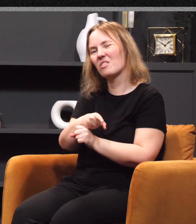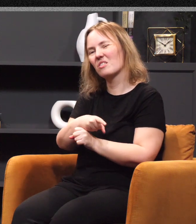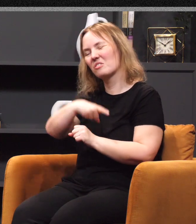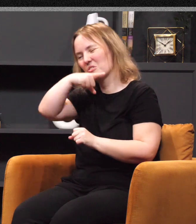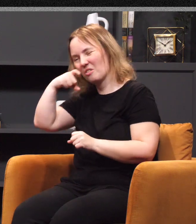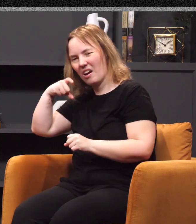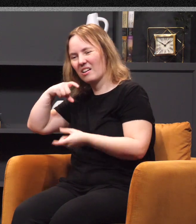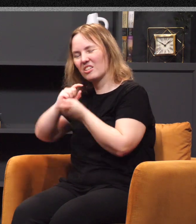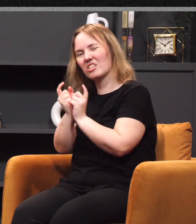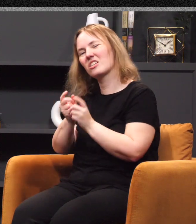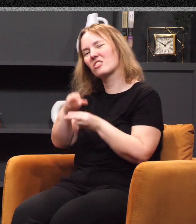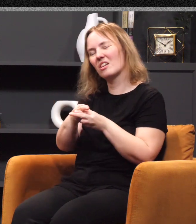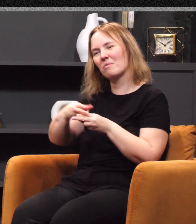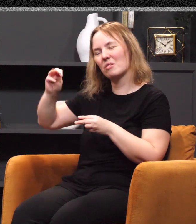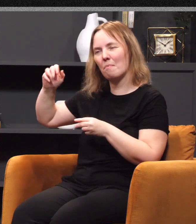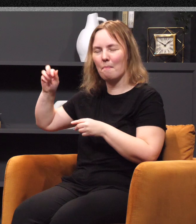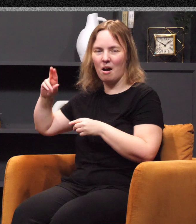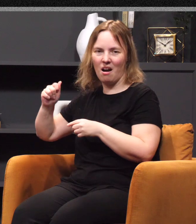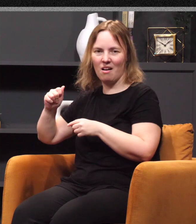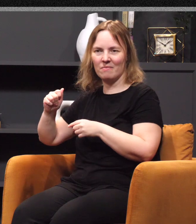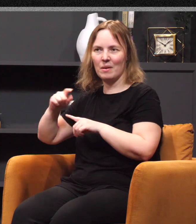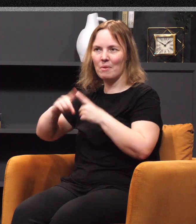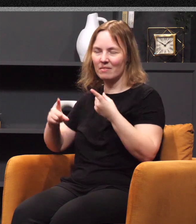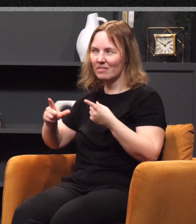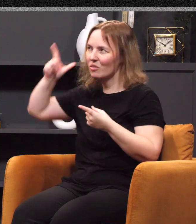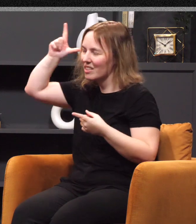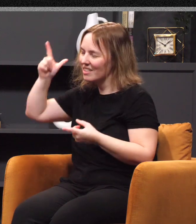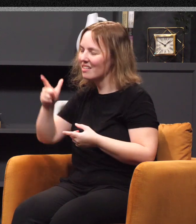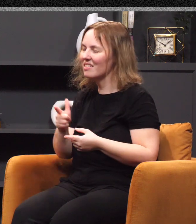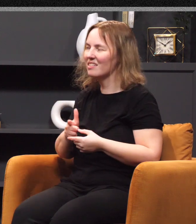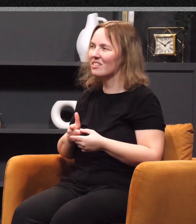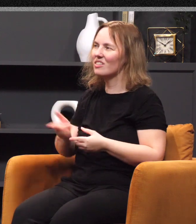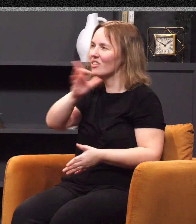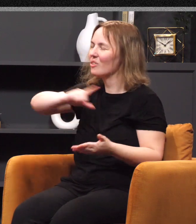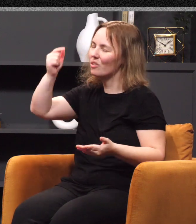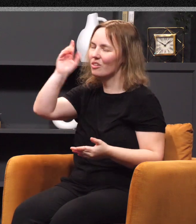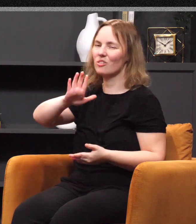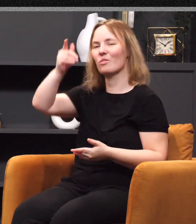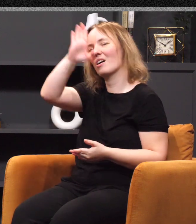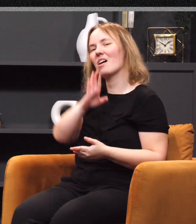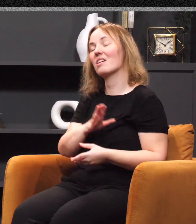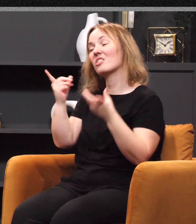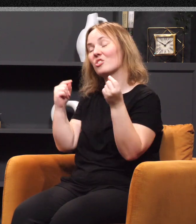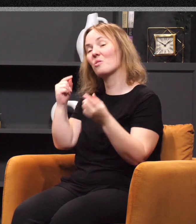in Exodus 25, if you will listen carefully to the Lord your God, and if you'll do what is right in his eyes,